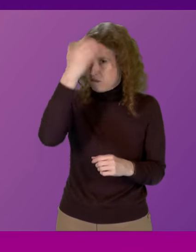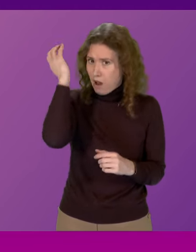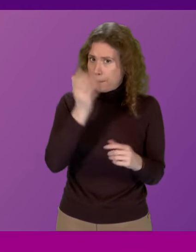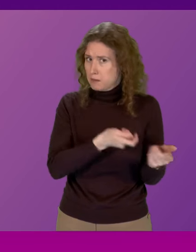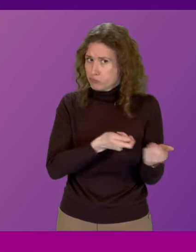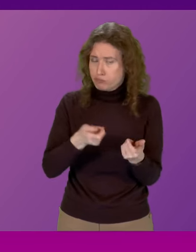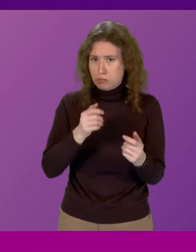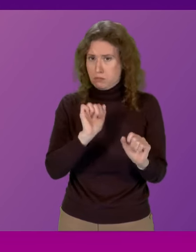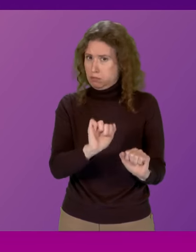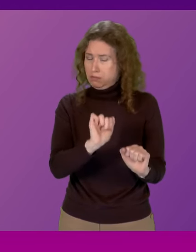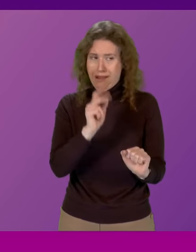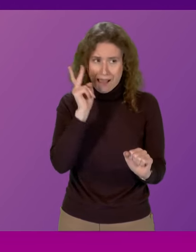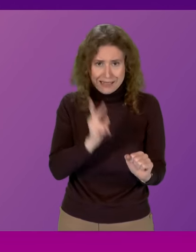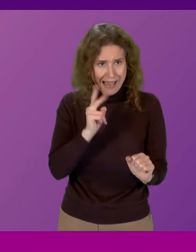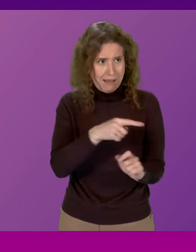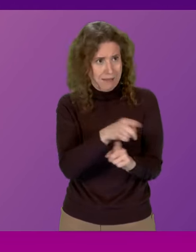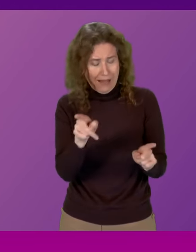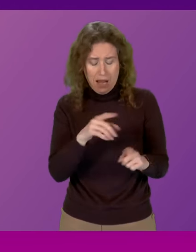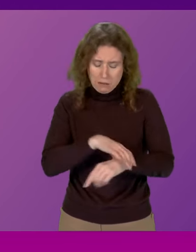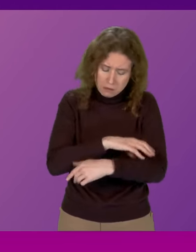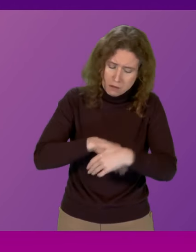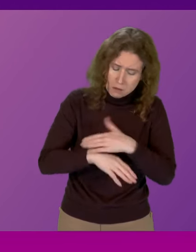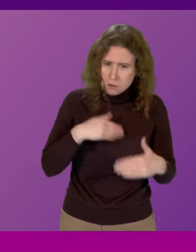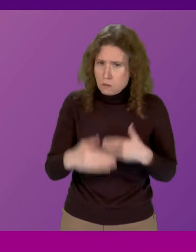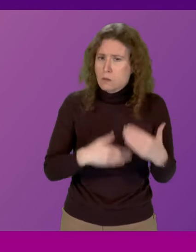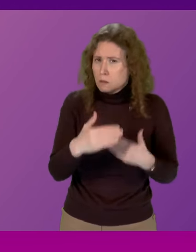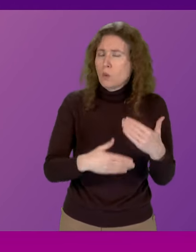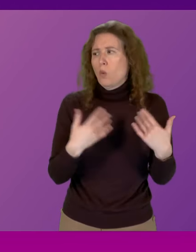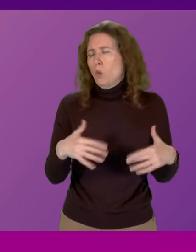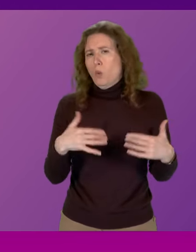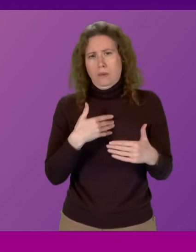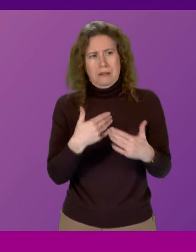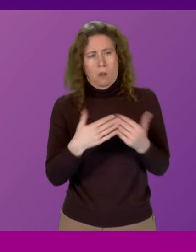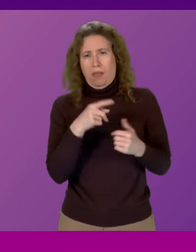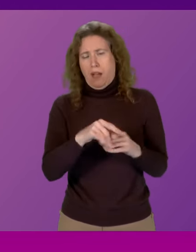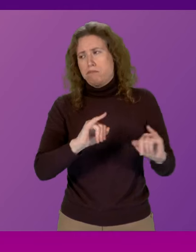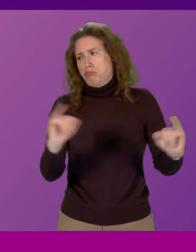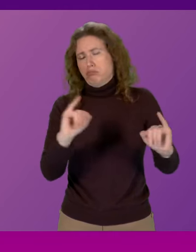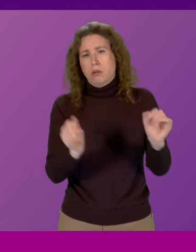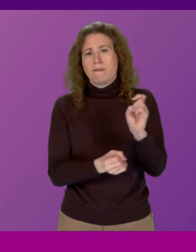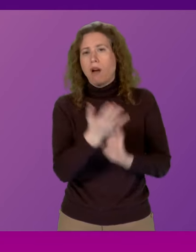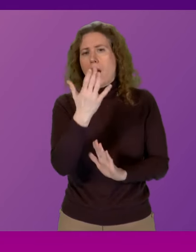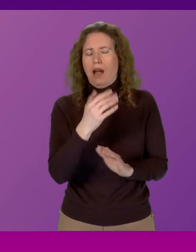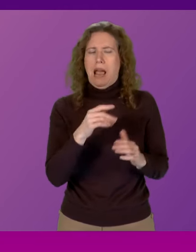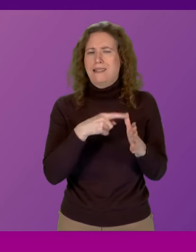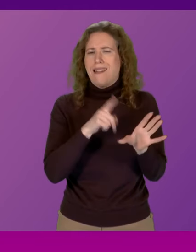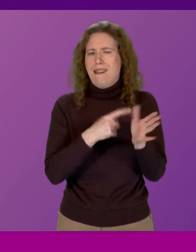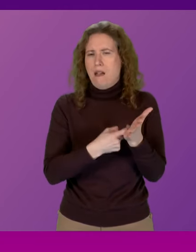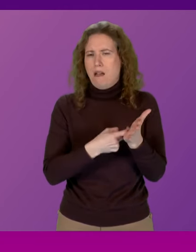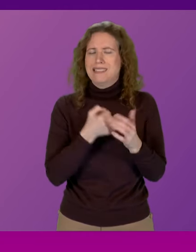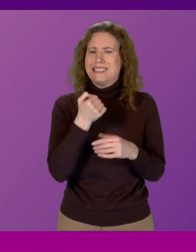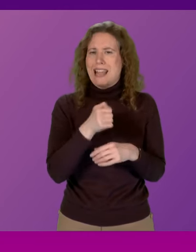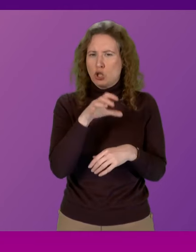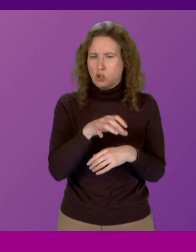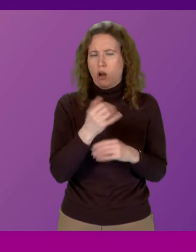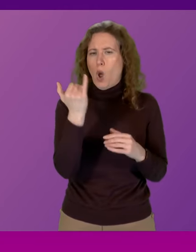Service who once again of course diligently efficiently dealt with that tragic fire at the air station hotel but I will ensure that Sharon Dowie